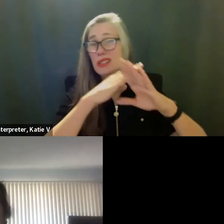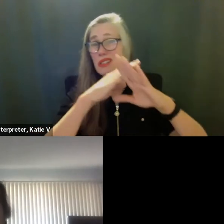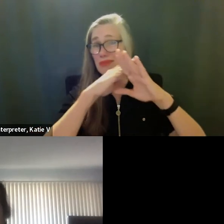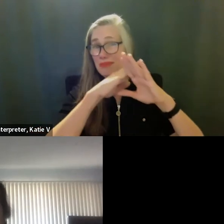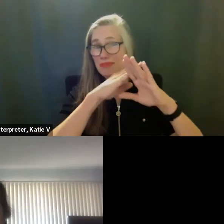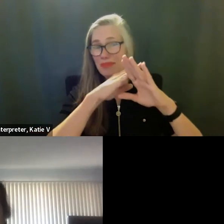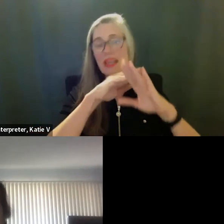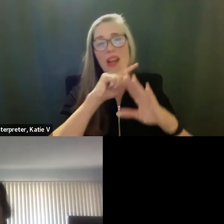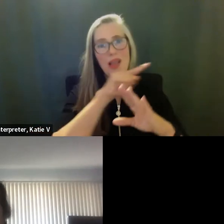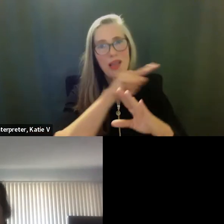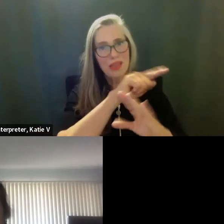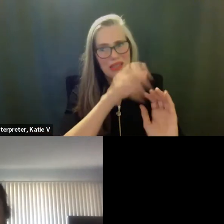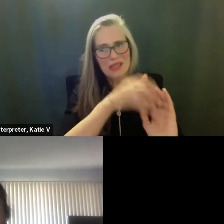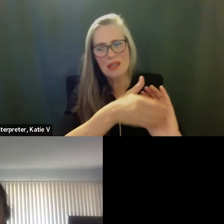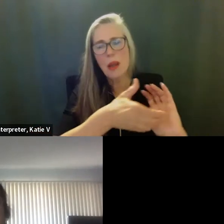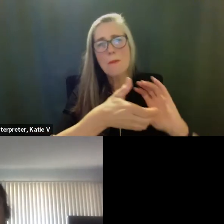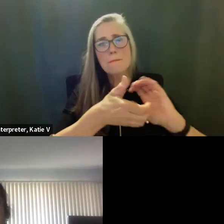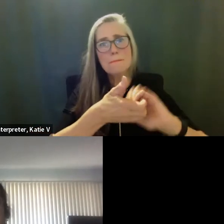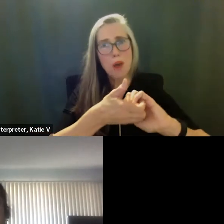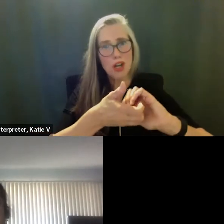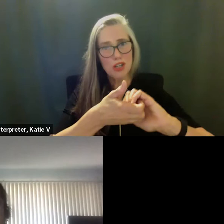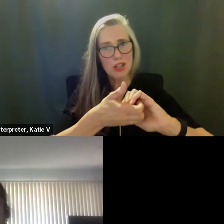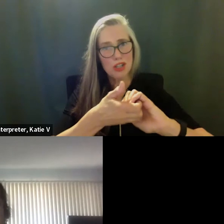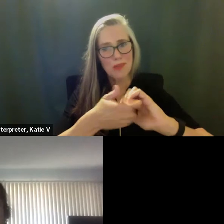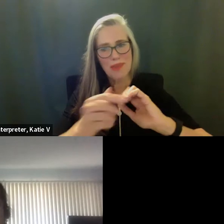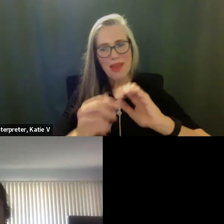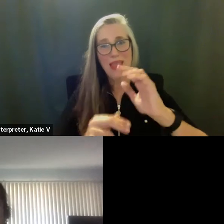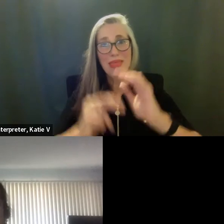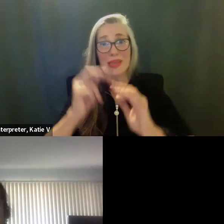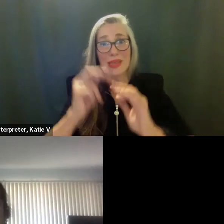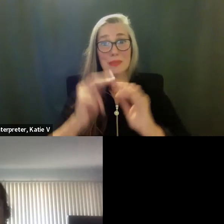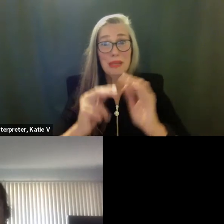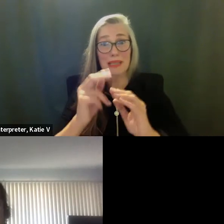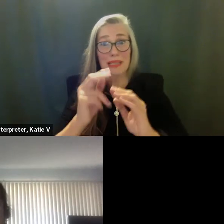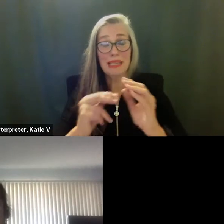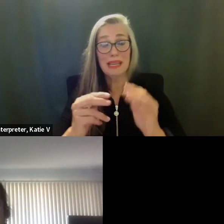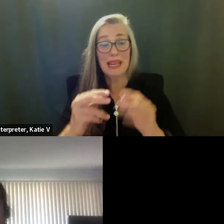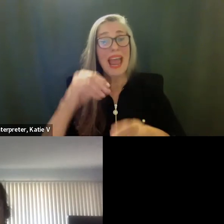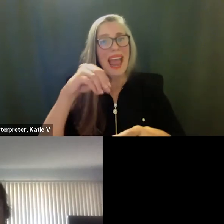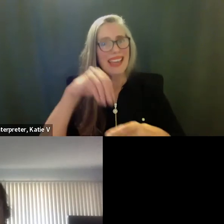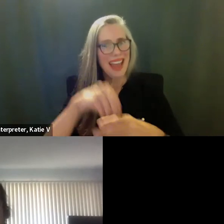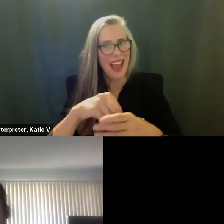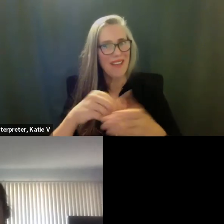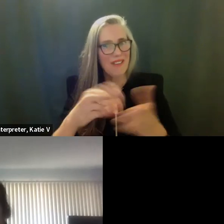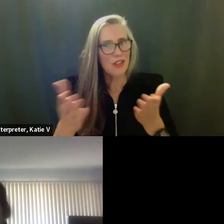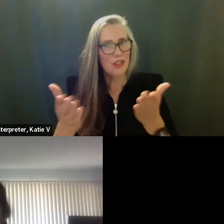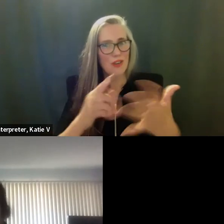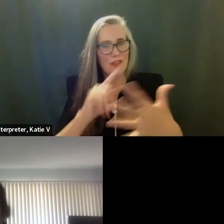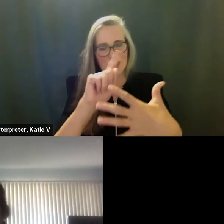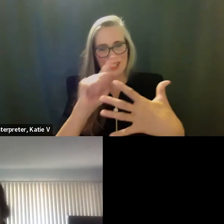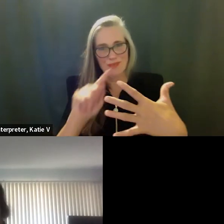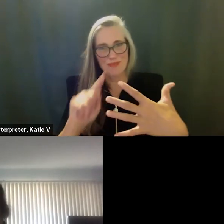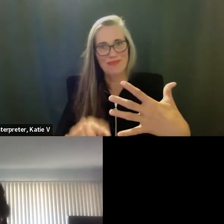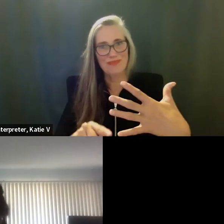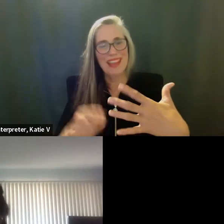this partnership, this particular building with the services within would allow for people from the